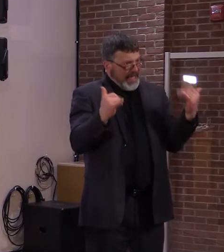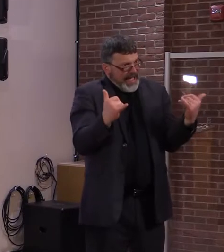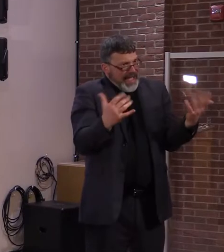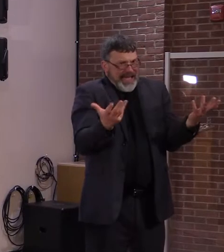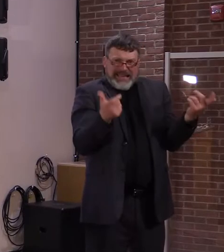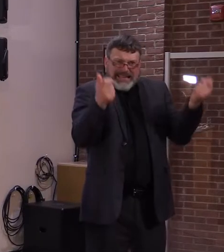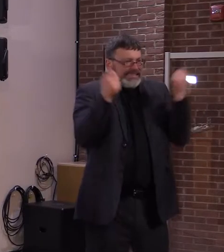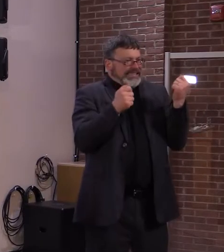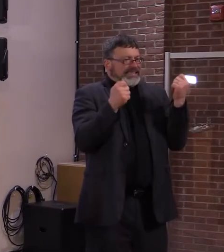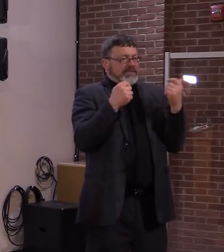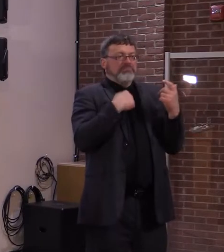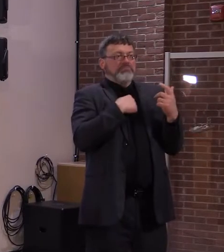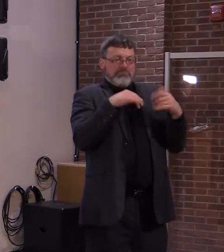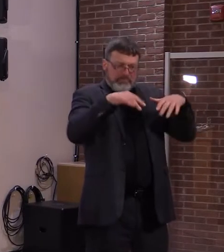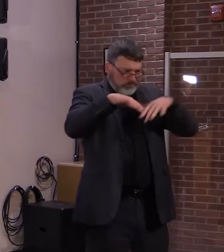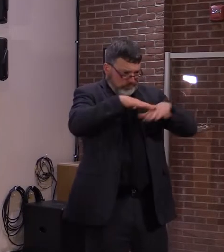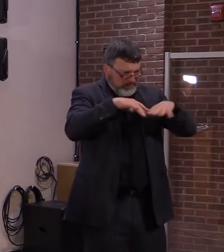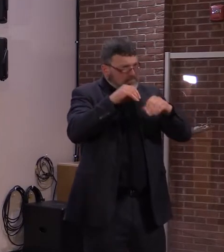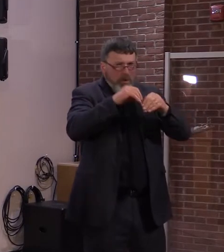in that respect.